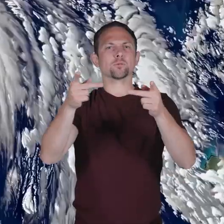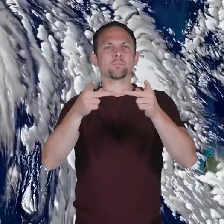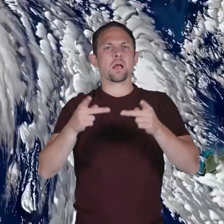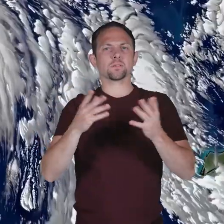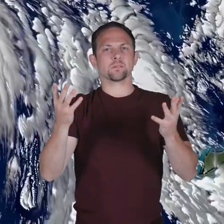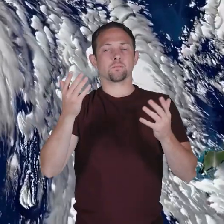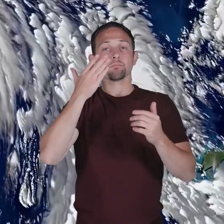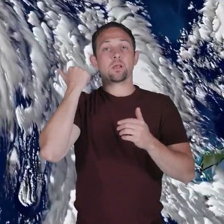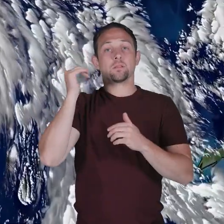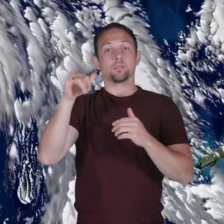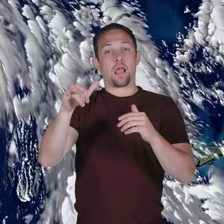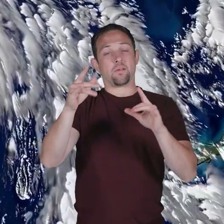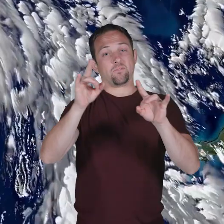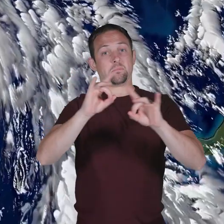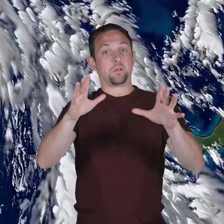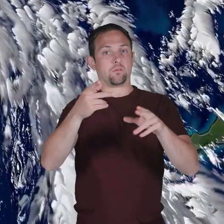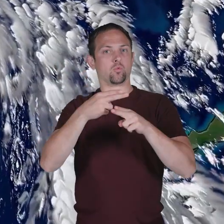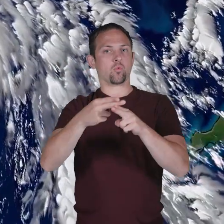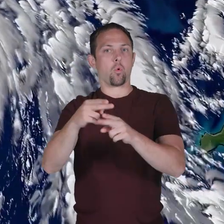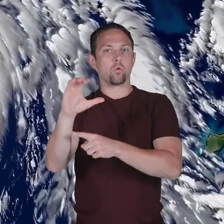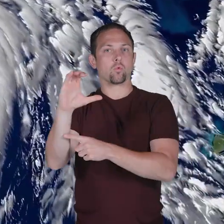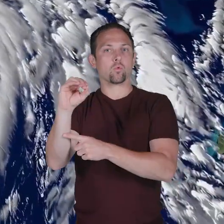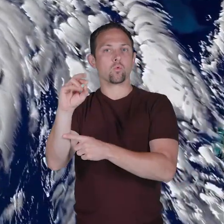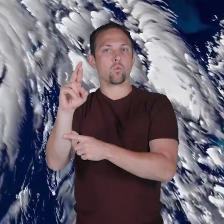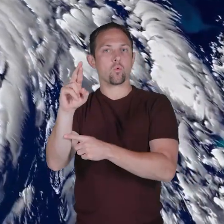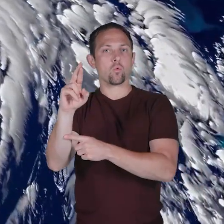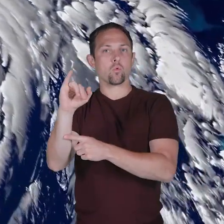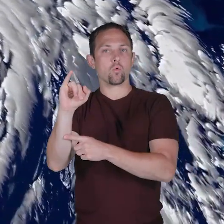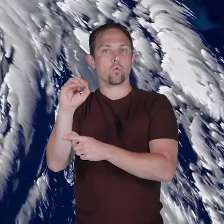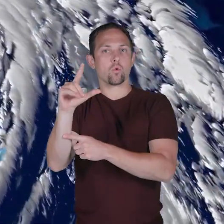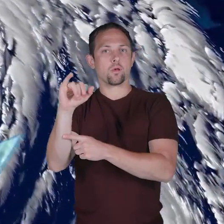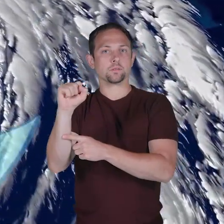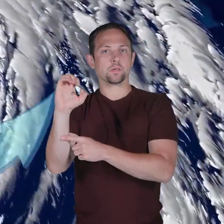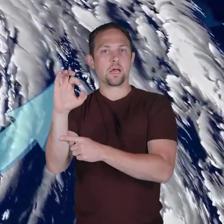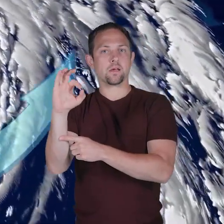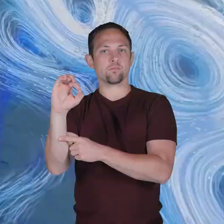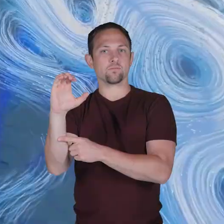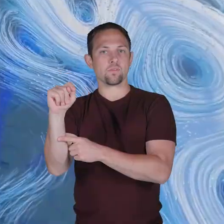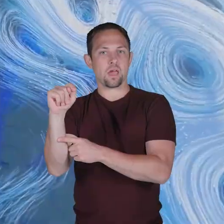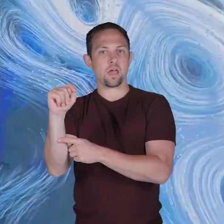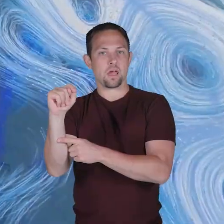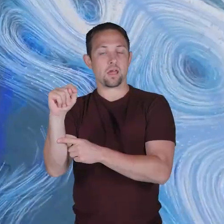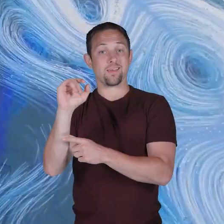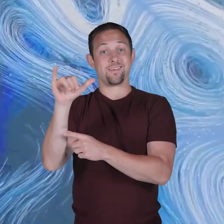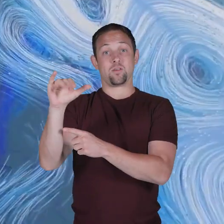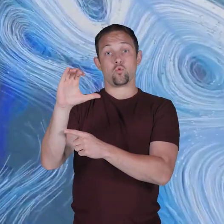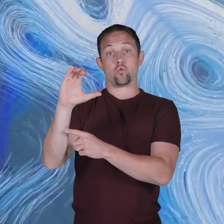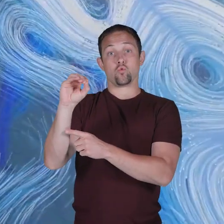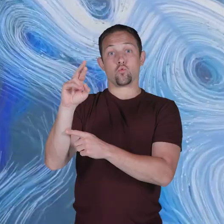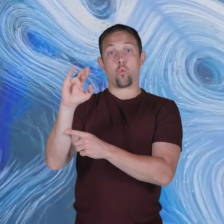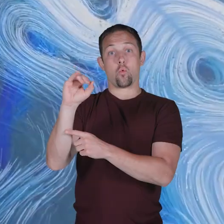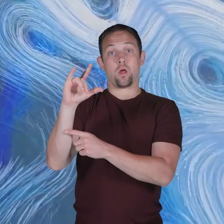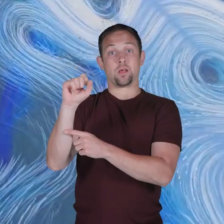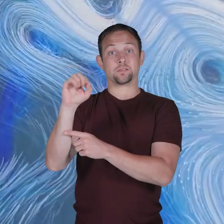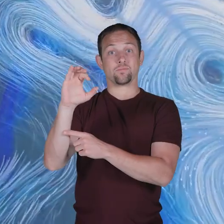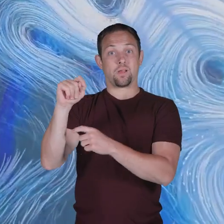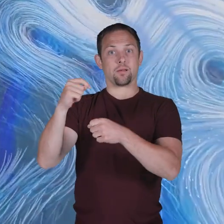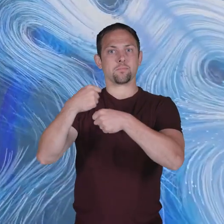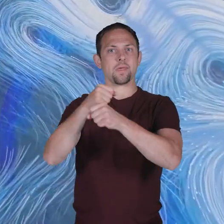because of a phenomenon called the Coriolis effect. The Coriolis effect makes things